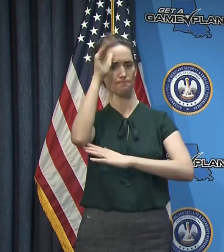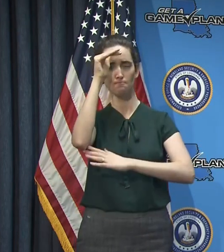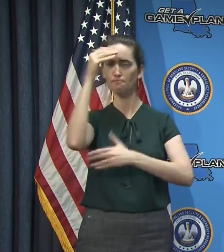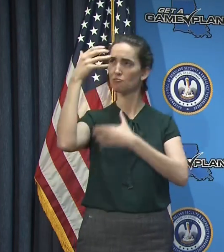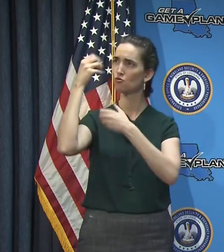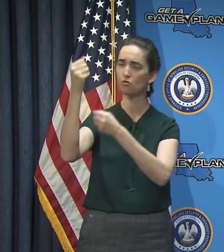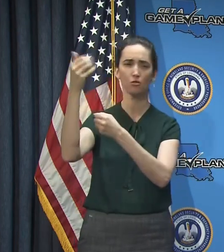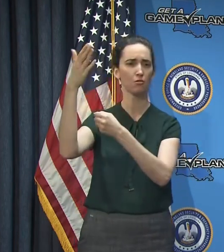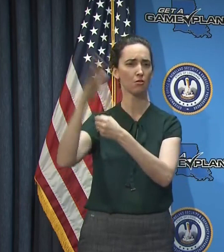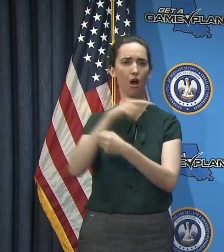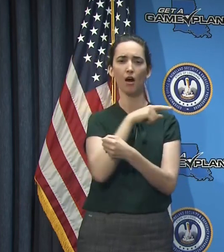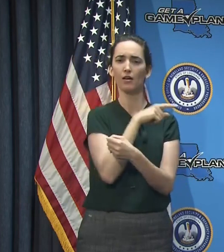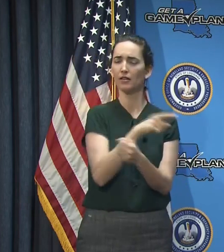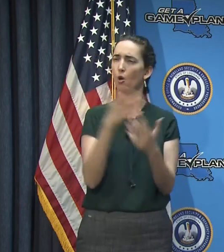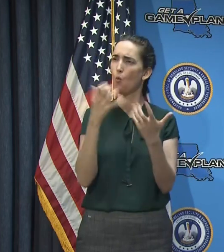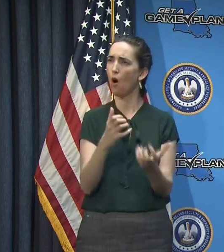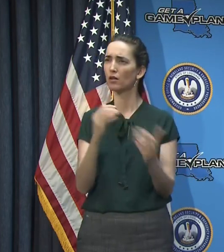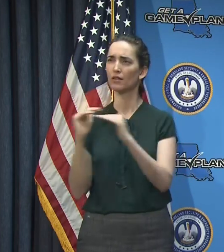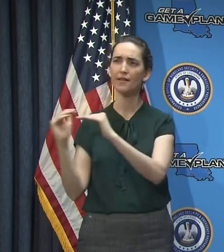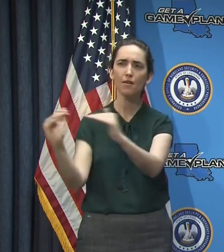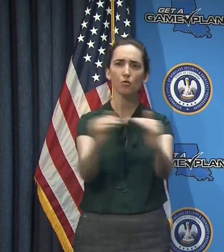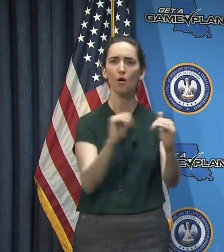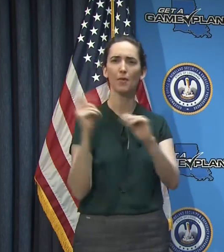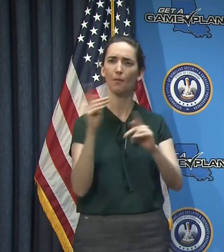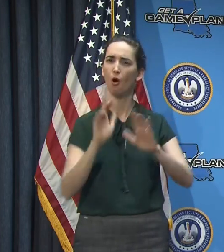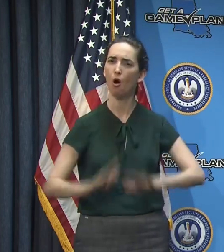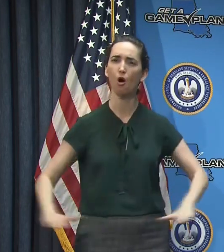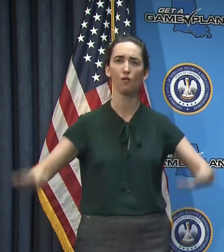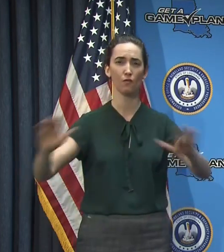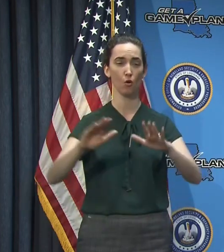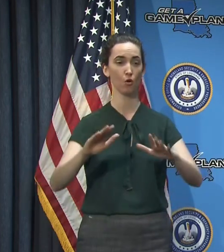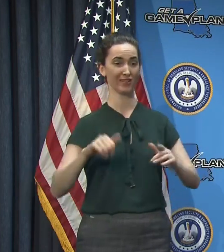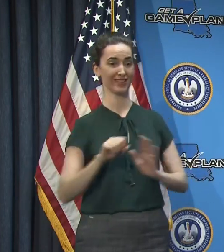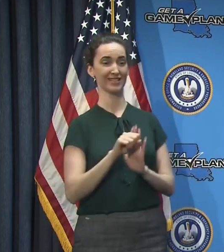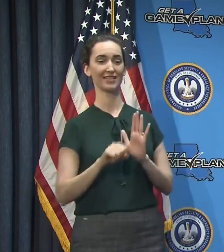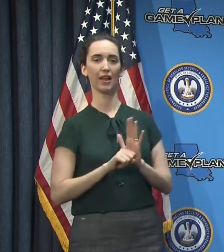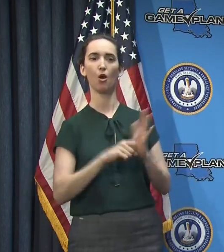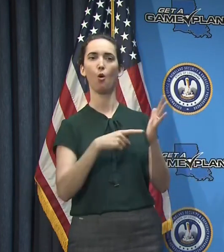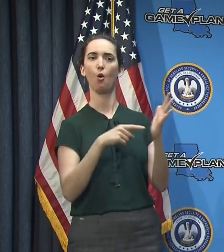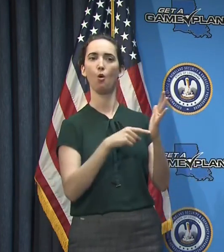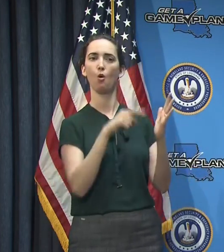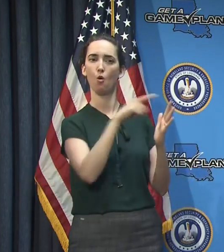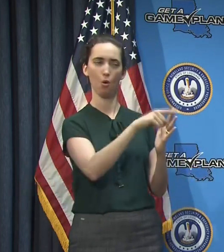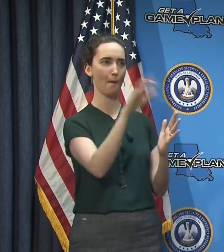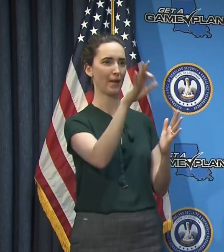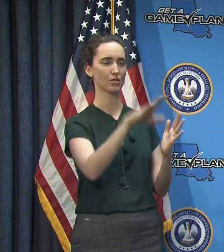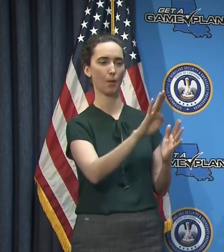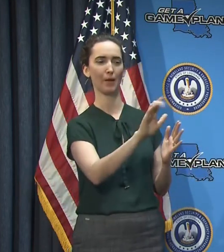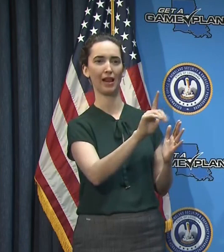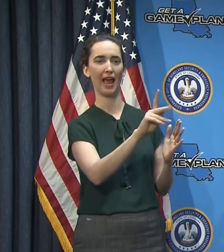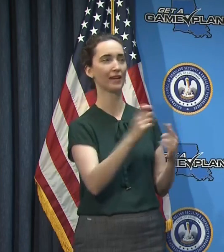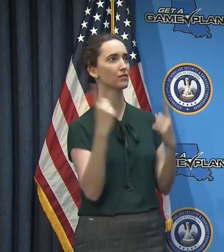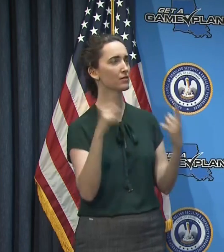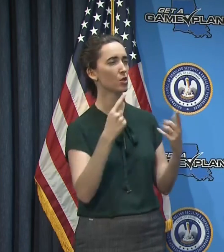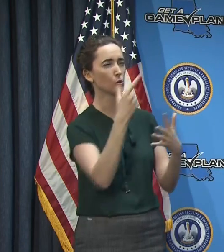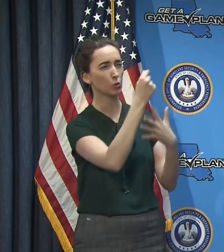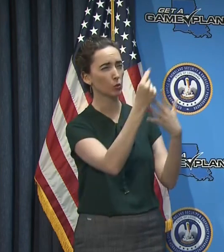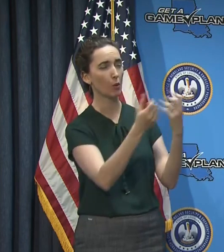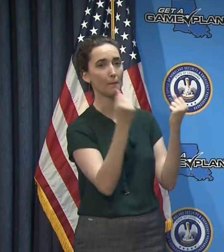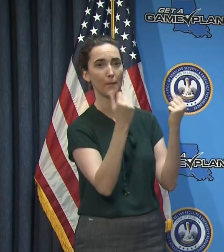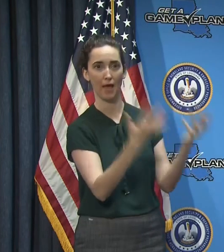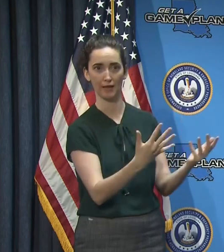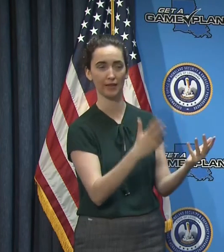for all people. This state will be forever grateful to Pastor Blake and for all that he did, the